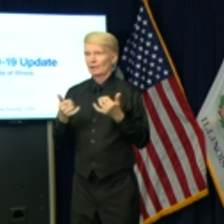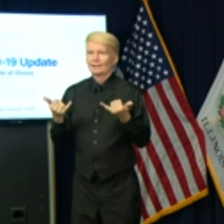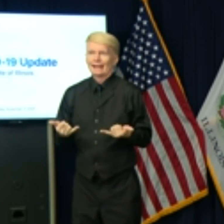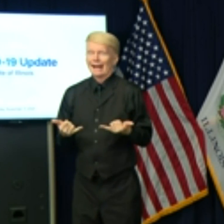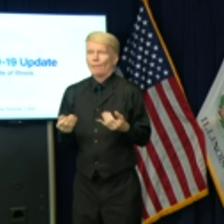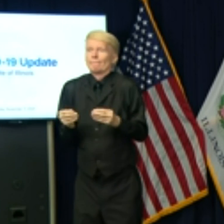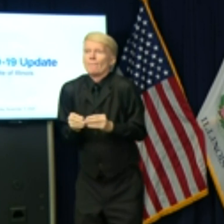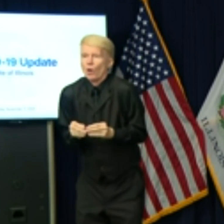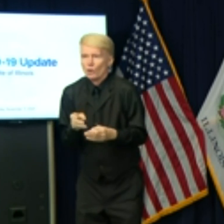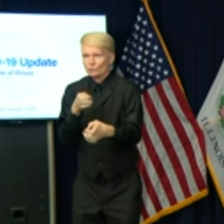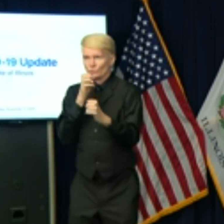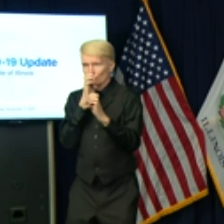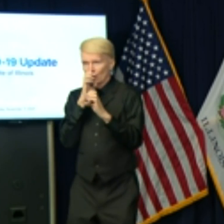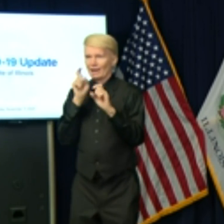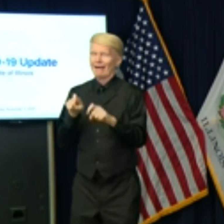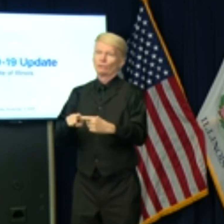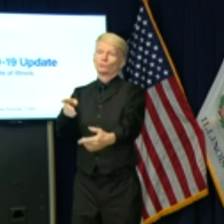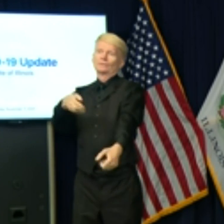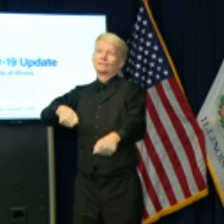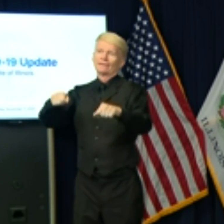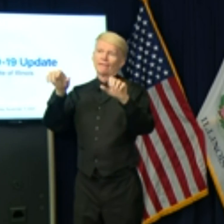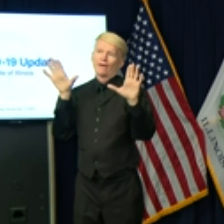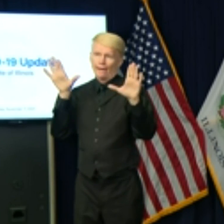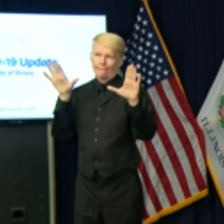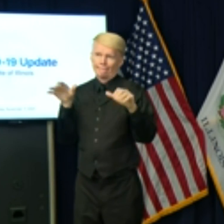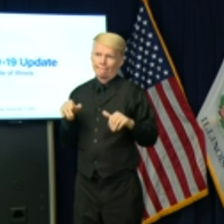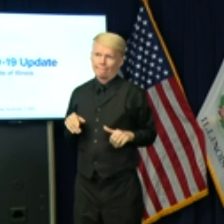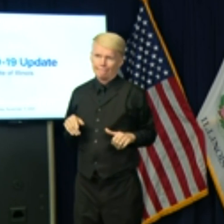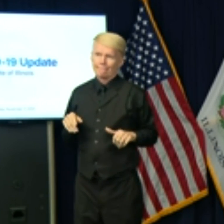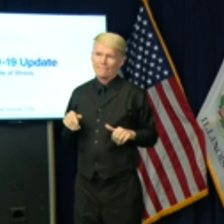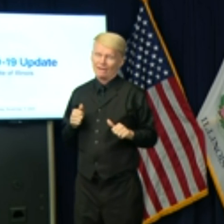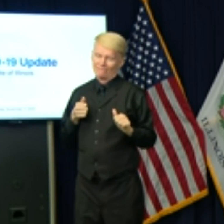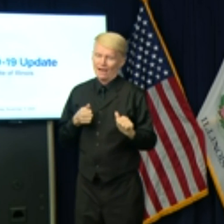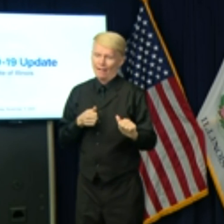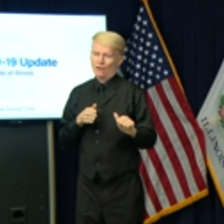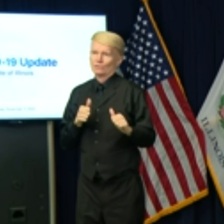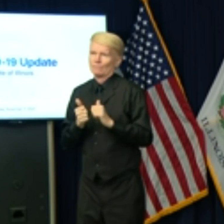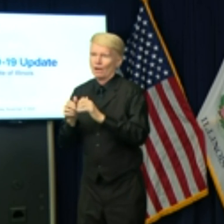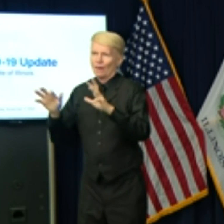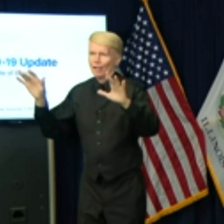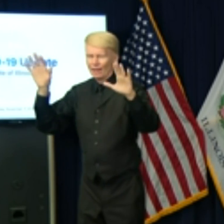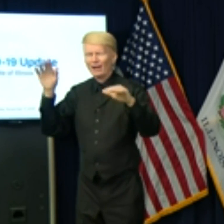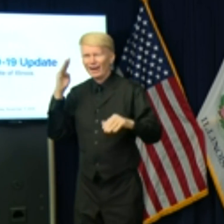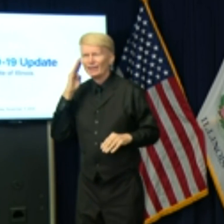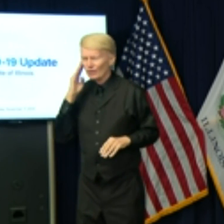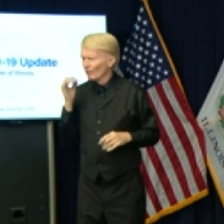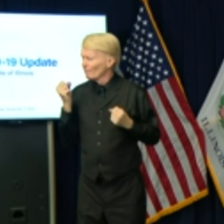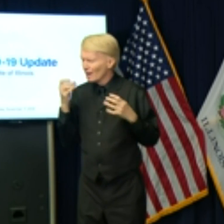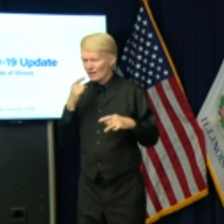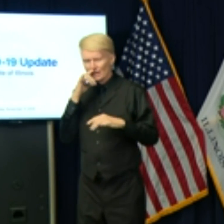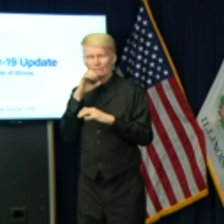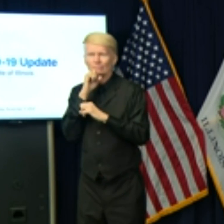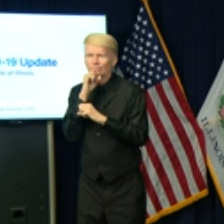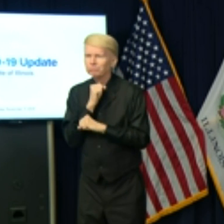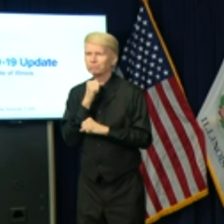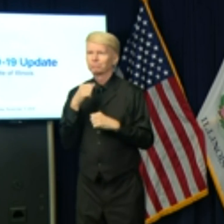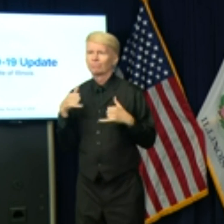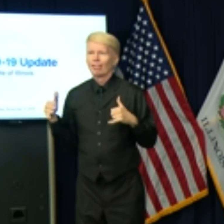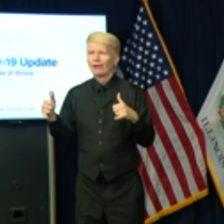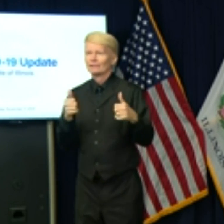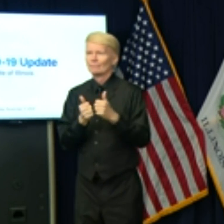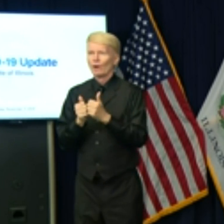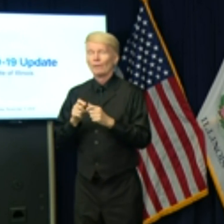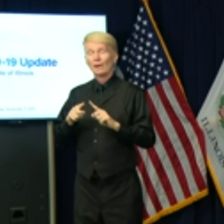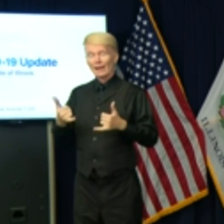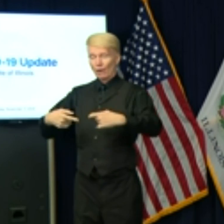even more. That's the only way we're going to get to that. We all have kids that play sports. This is a pause so that